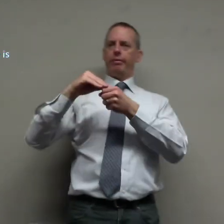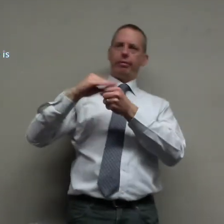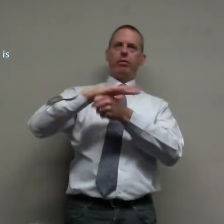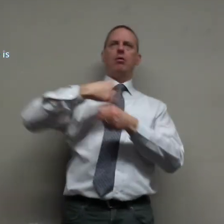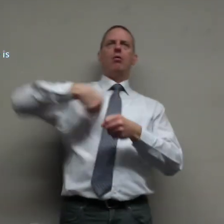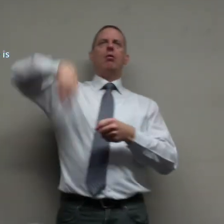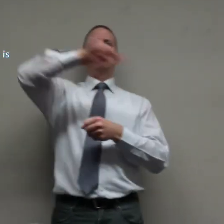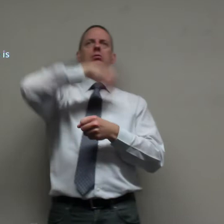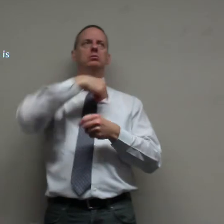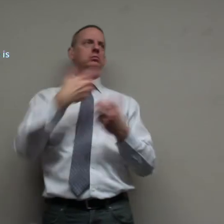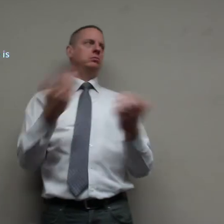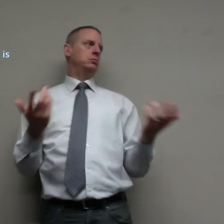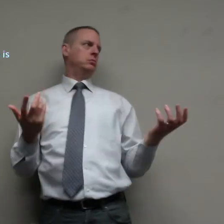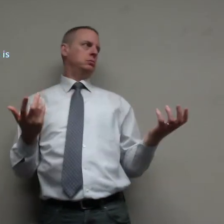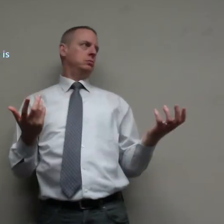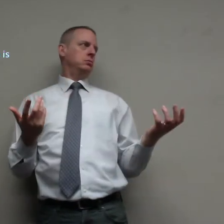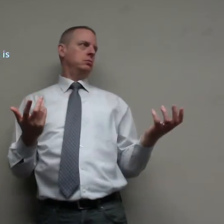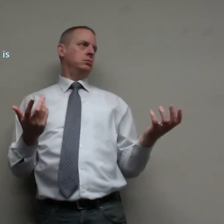that's sin it influenced all of us